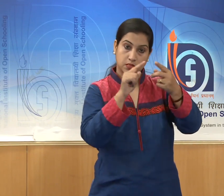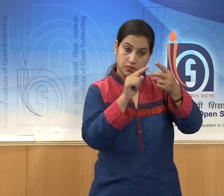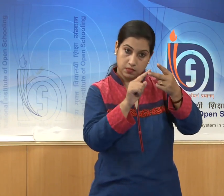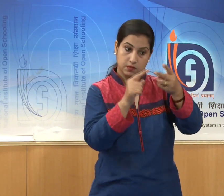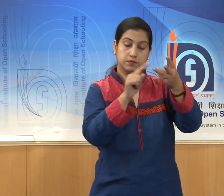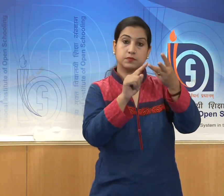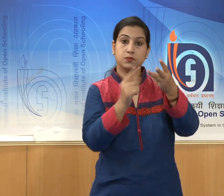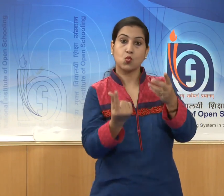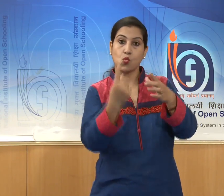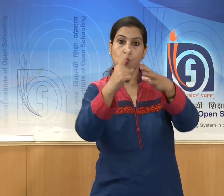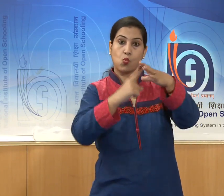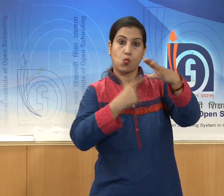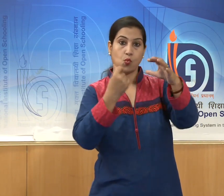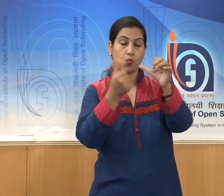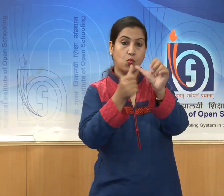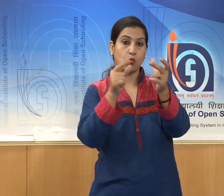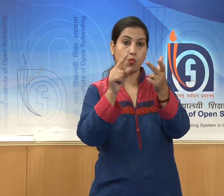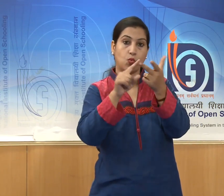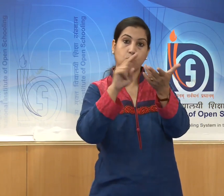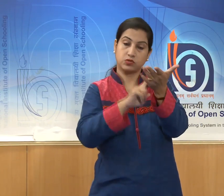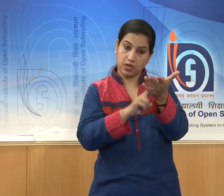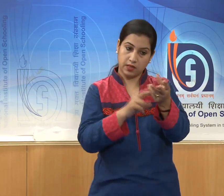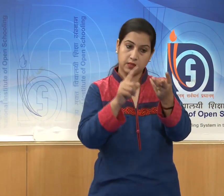Ohi Kshatra and others.